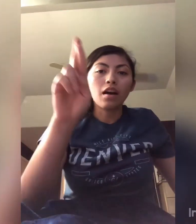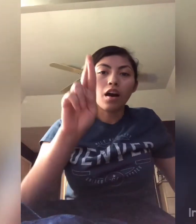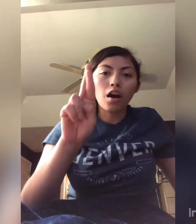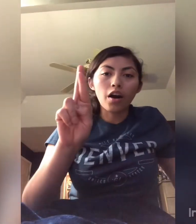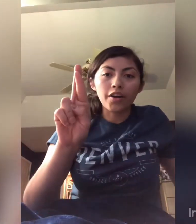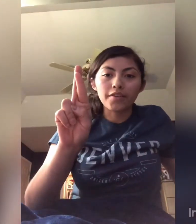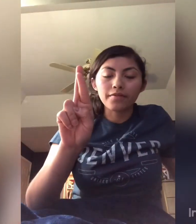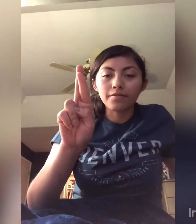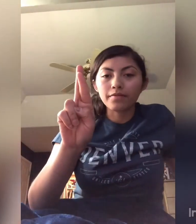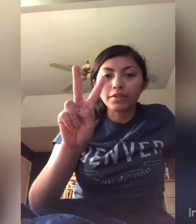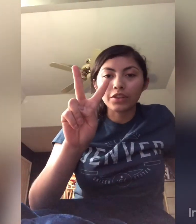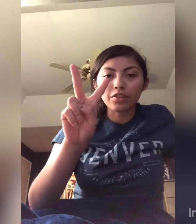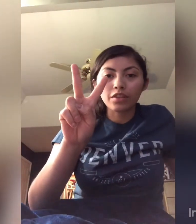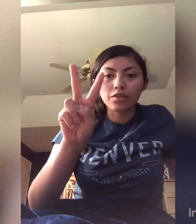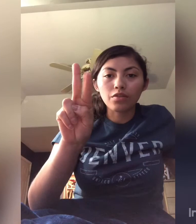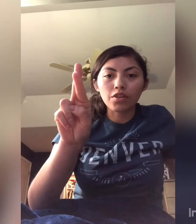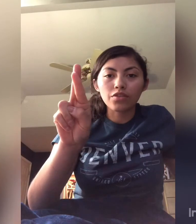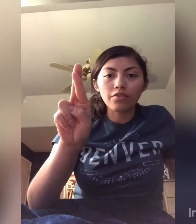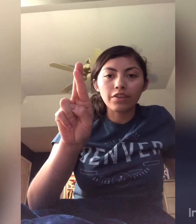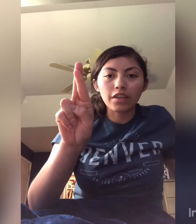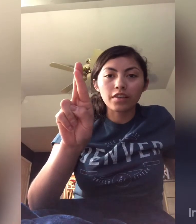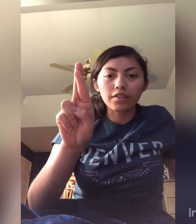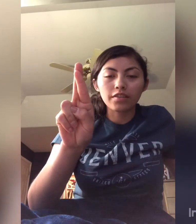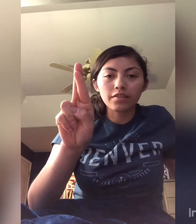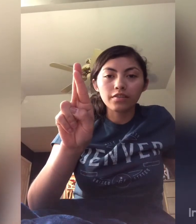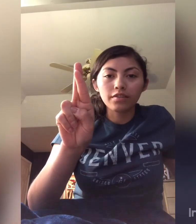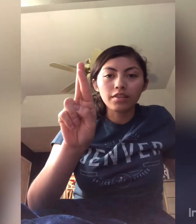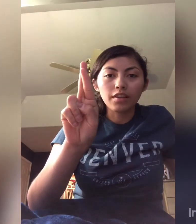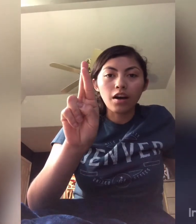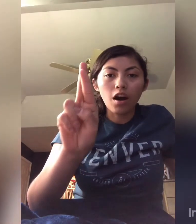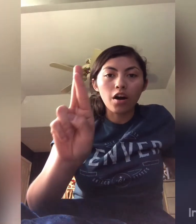R. You just need to cross your fingers. R.